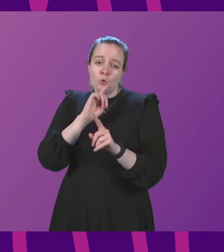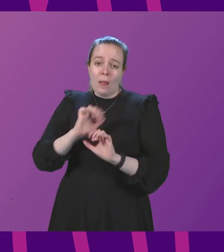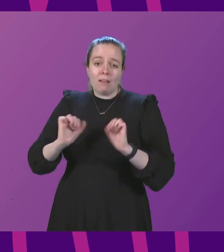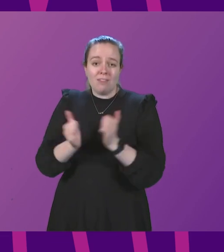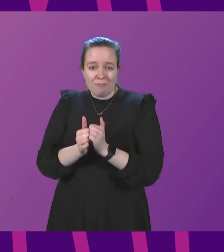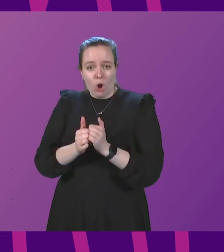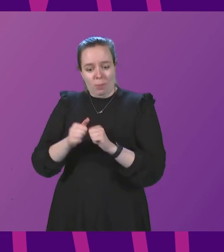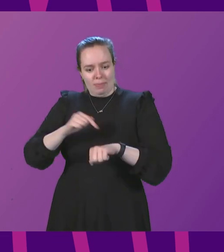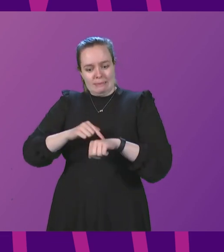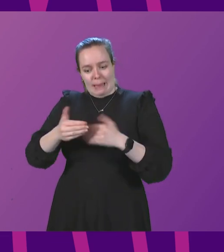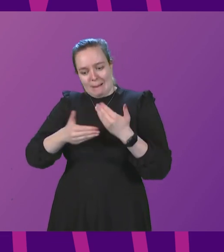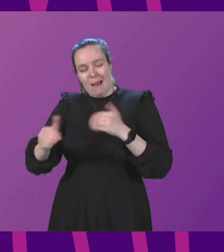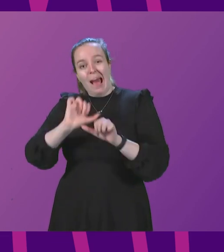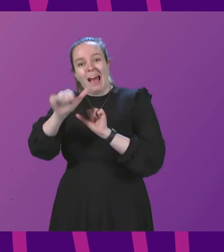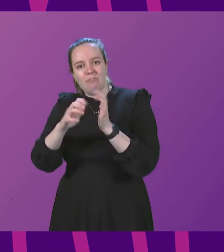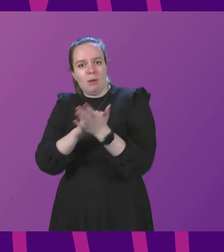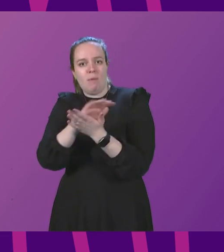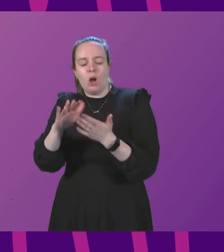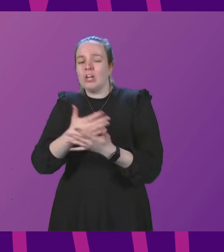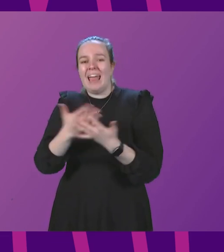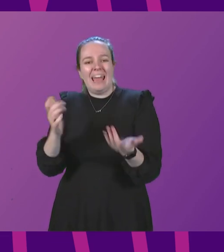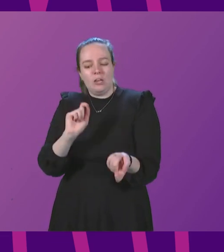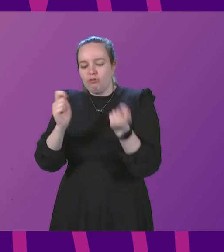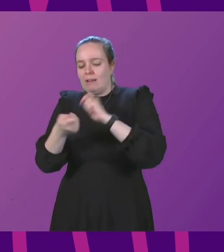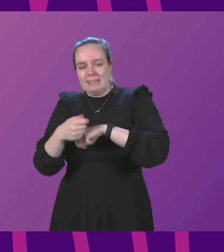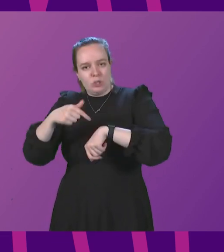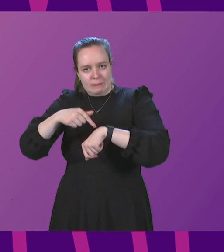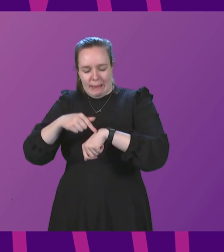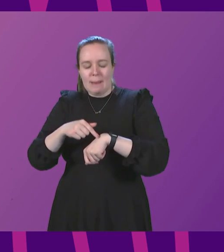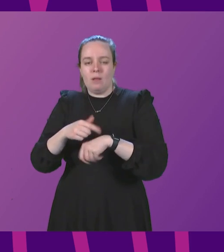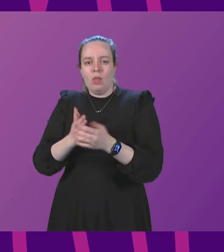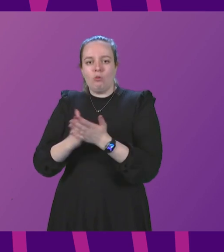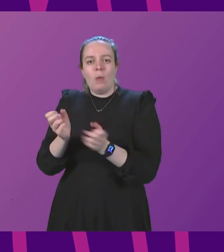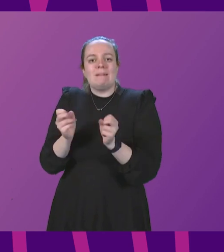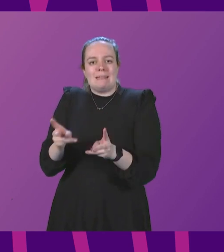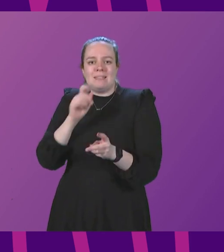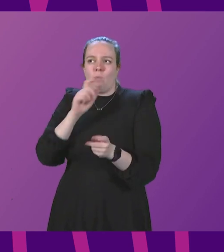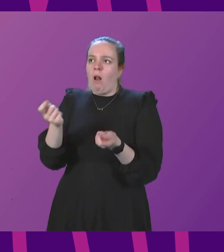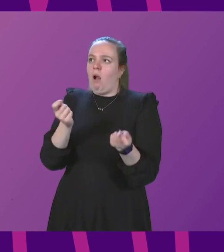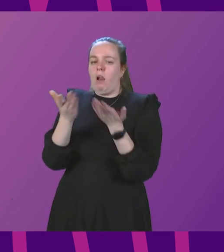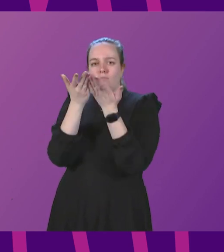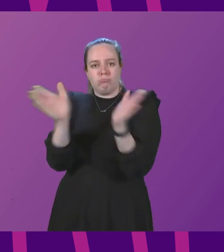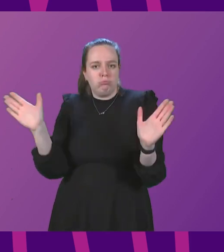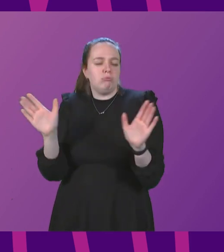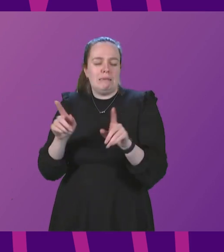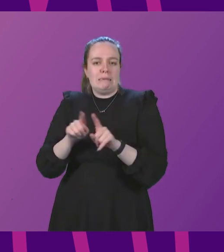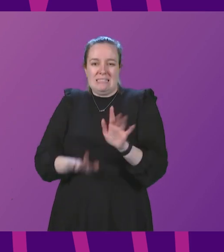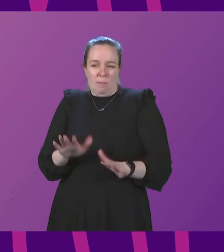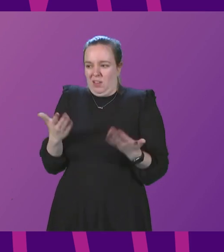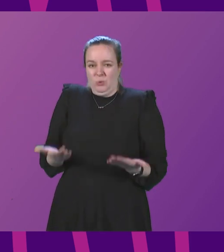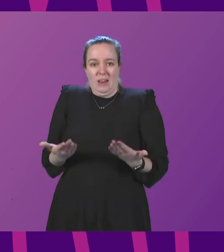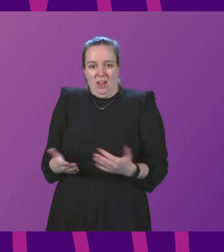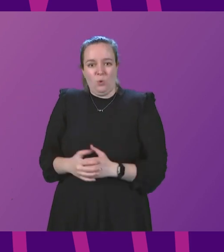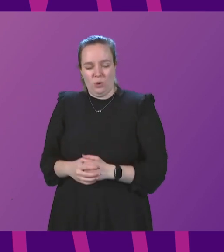duration beyond the end of March of any transition period, during which the system will operate broadly on the same basis as now.